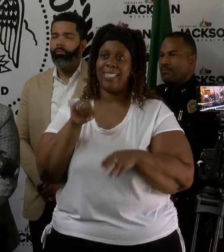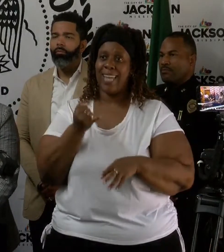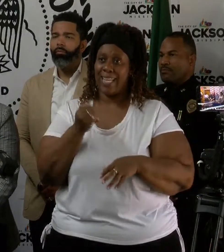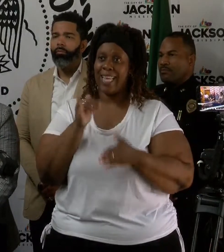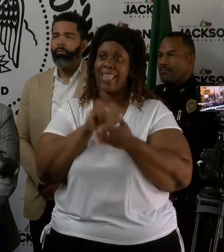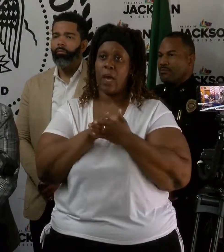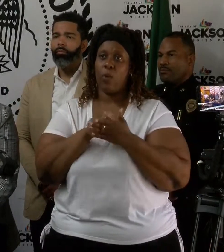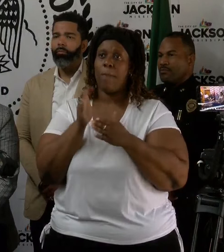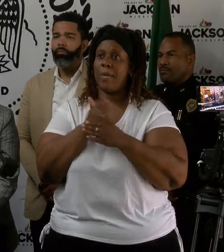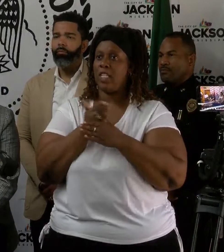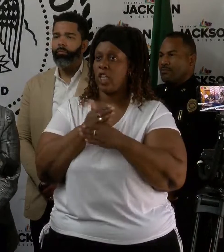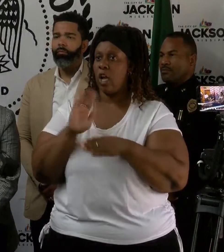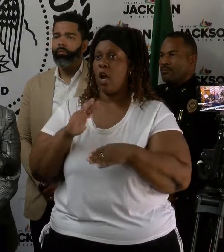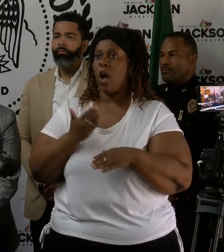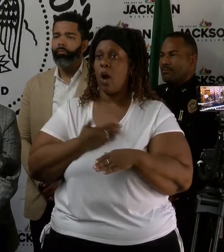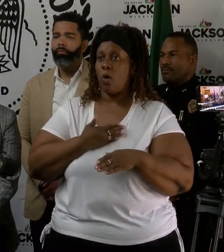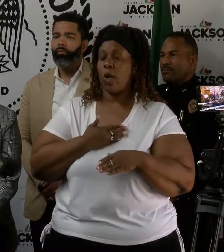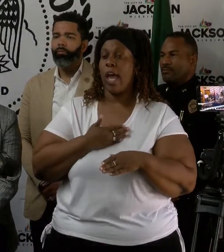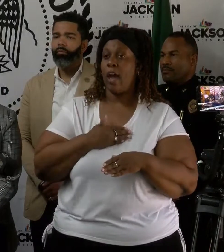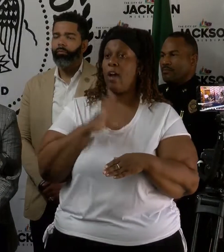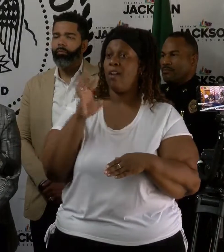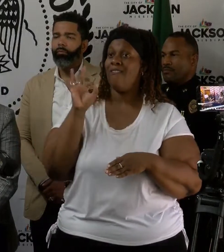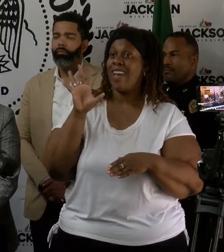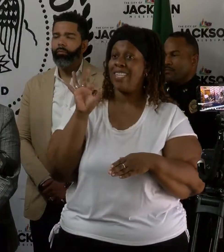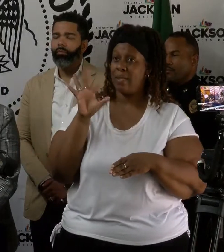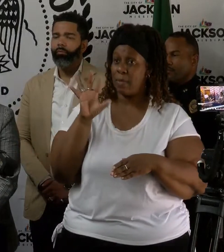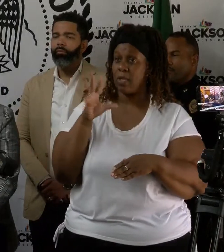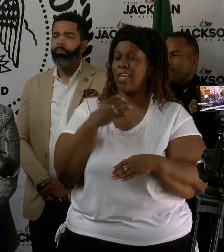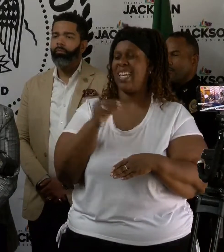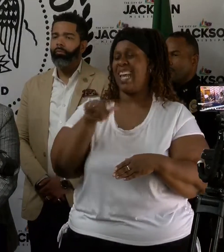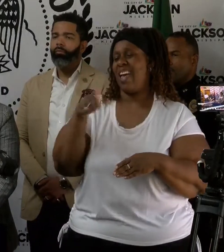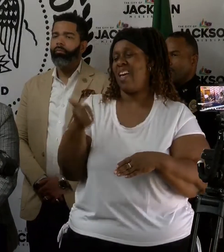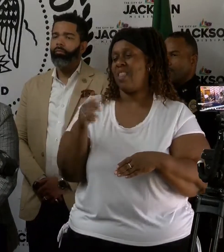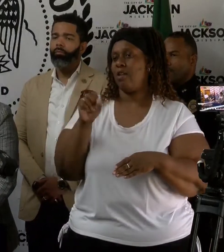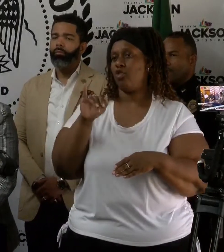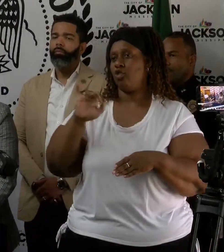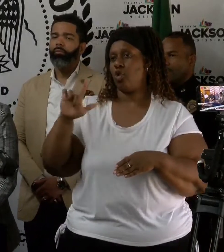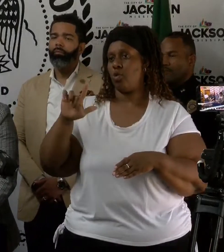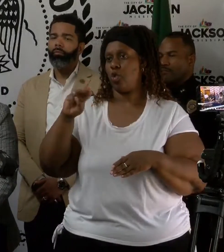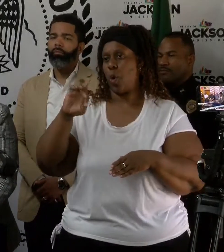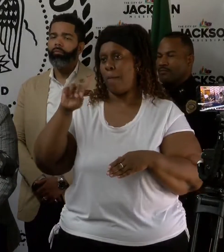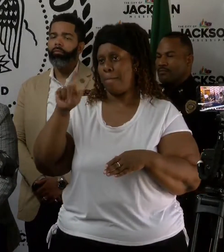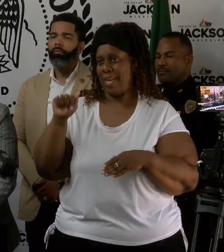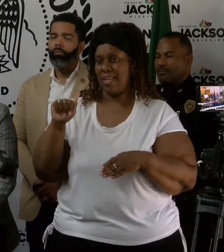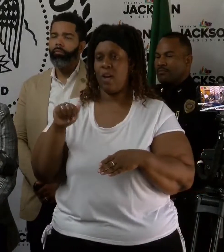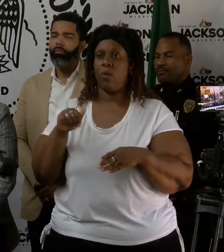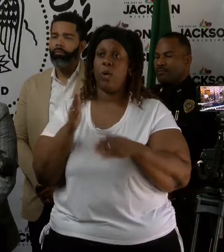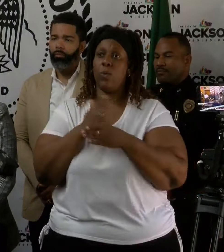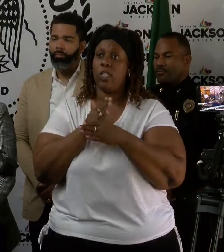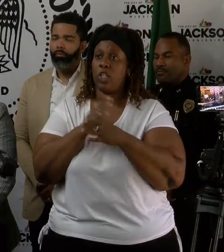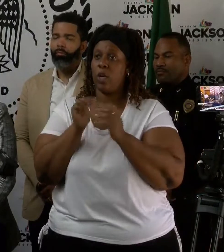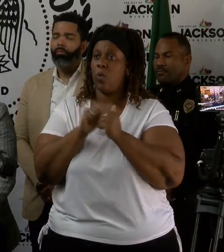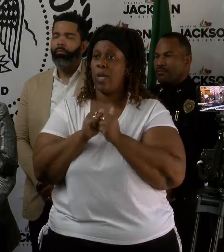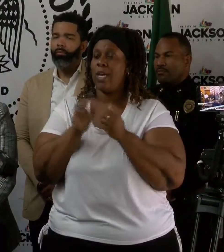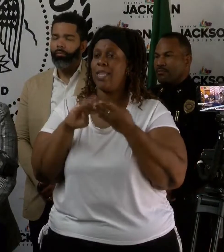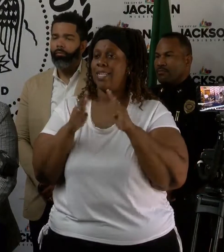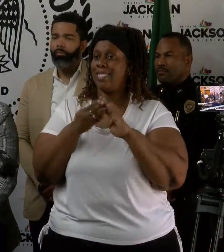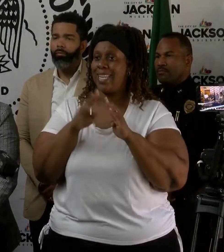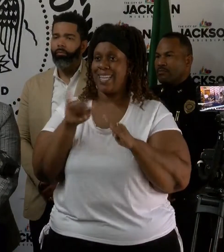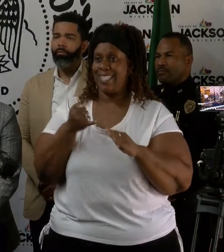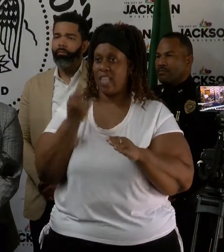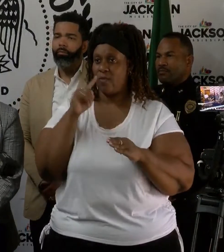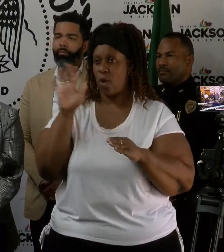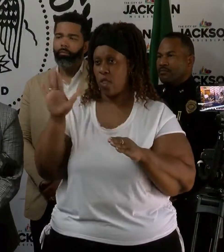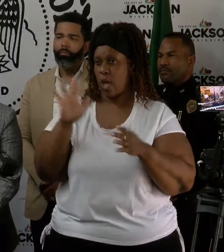will be shared on our social media site. We'll also share it with the city of Jackson for their website as well.